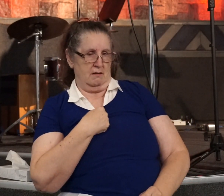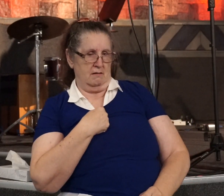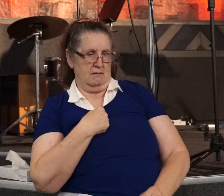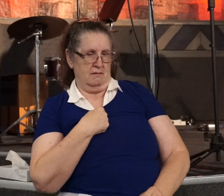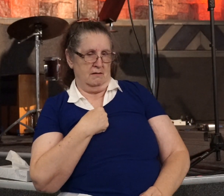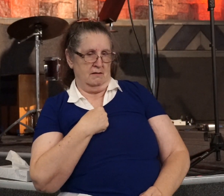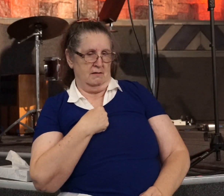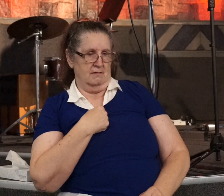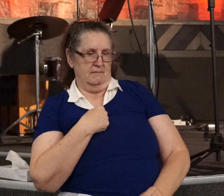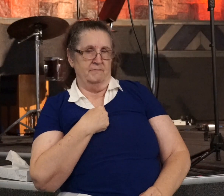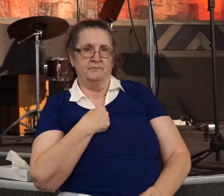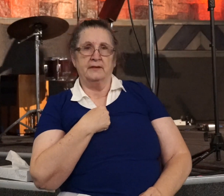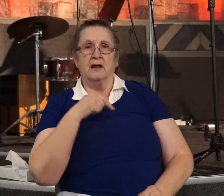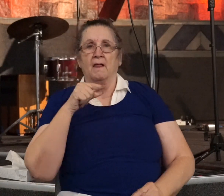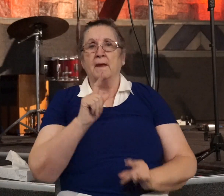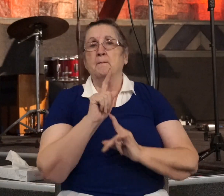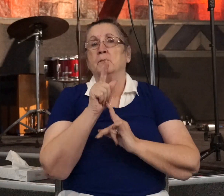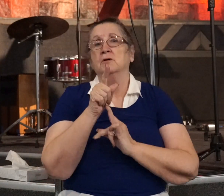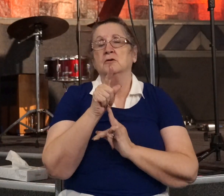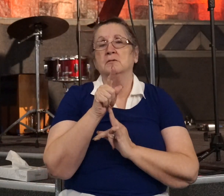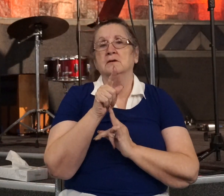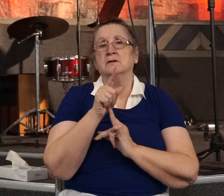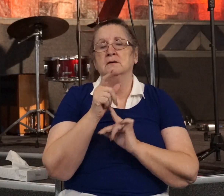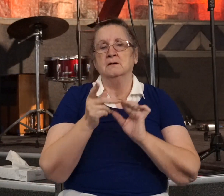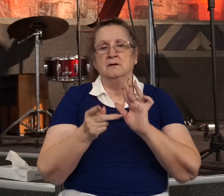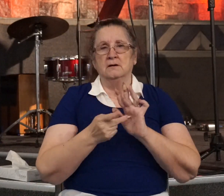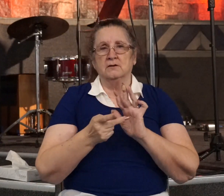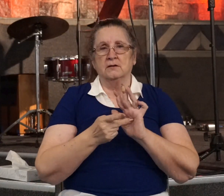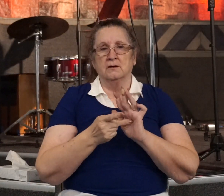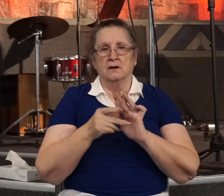It was at that moment, at Saul's lowest point,